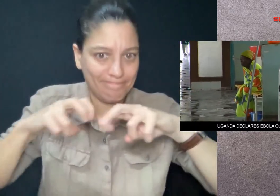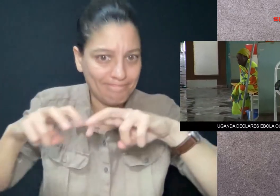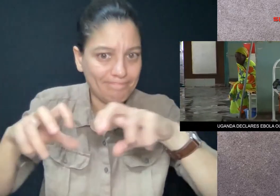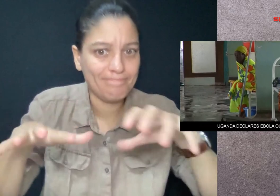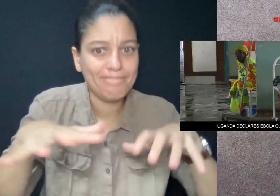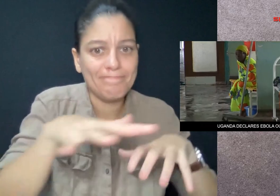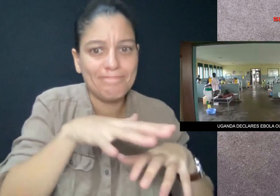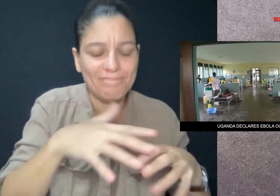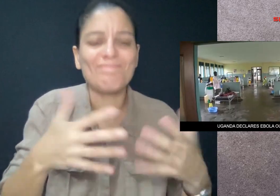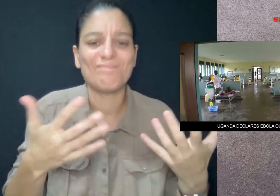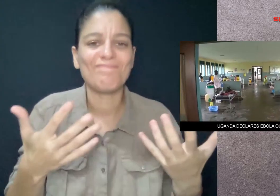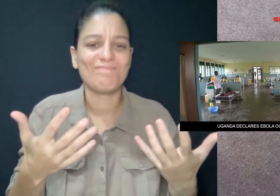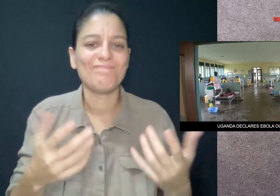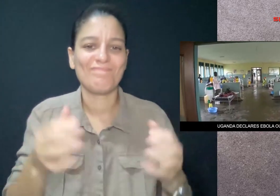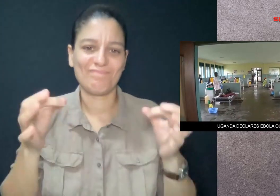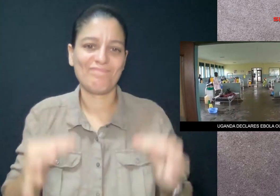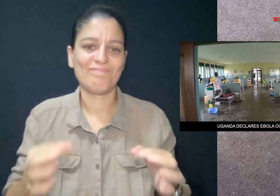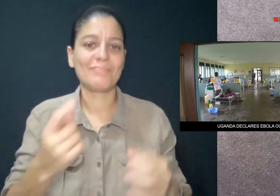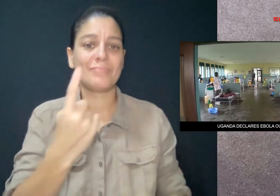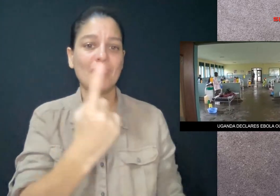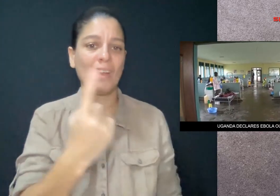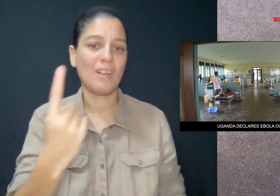11 suspicious deaths in one month.